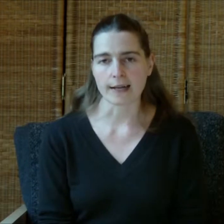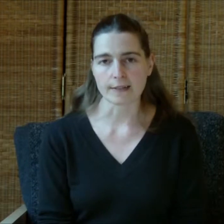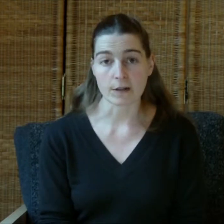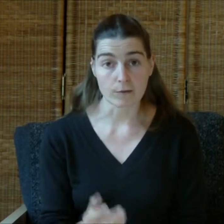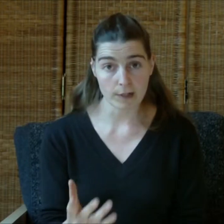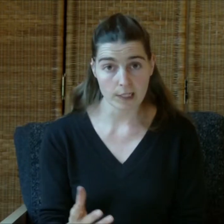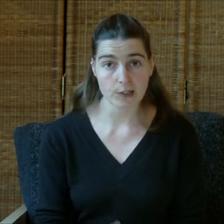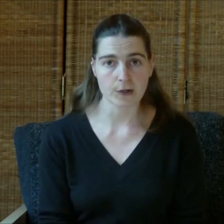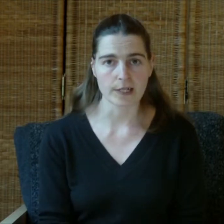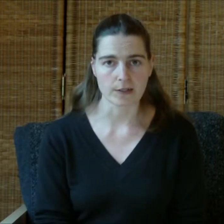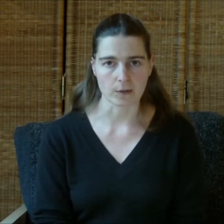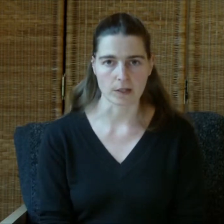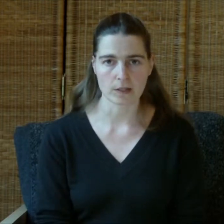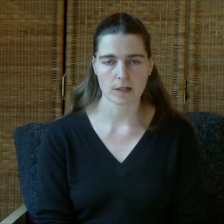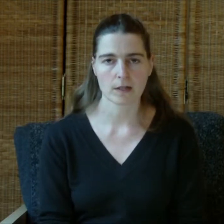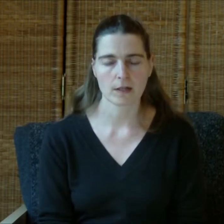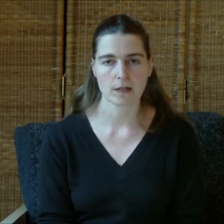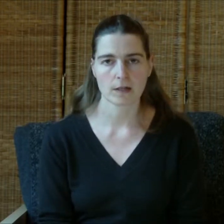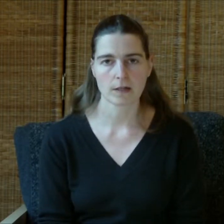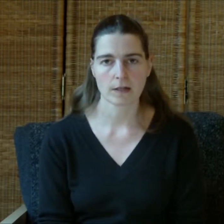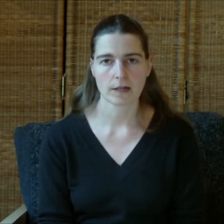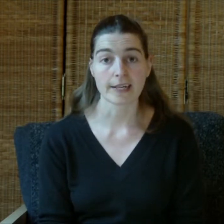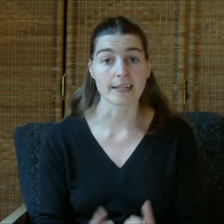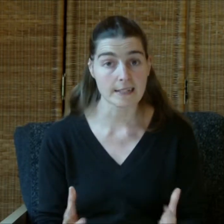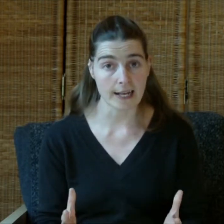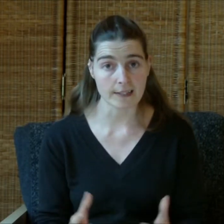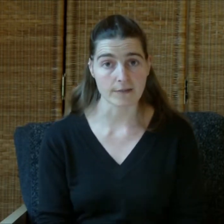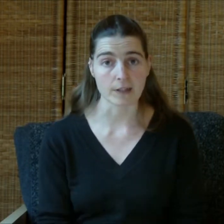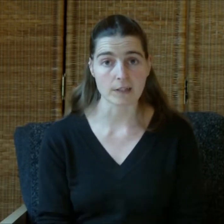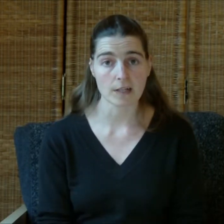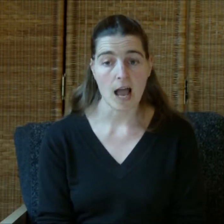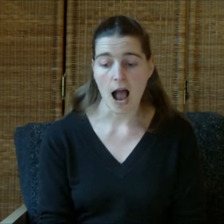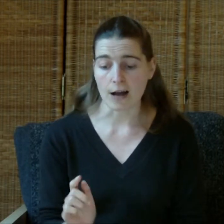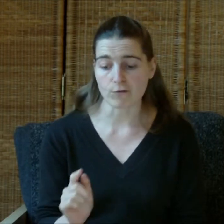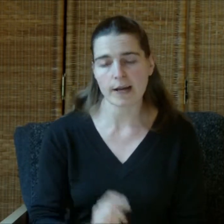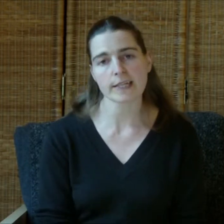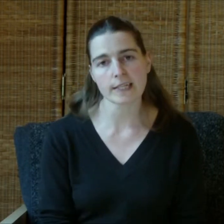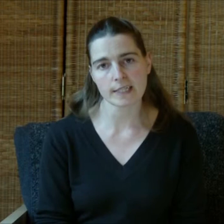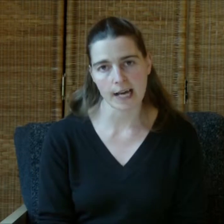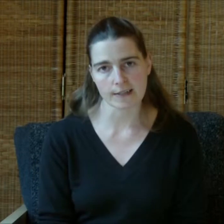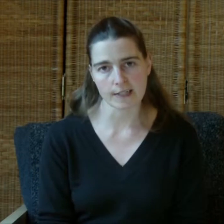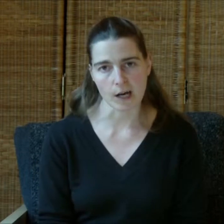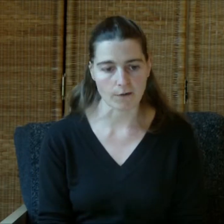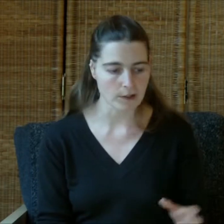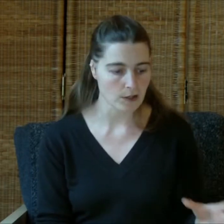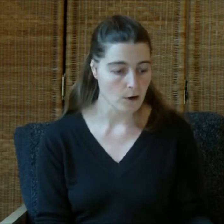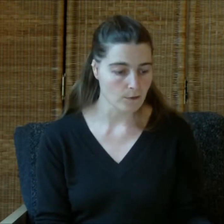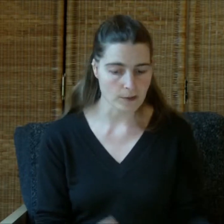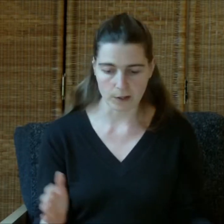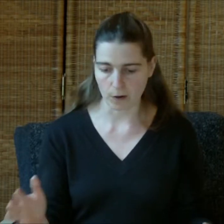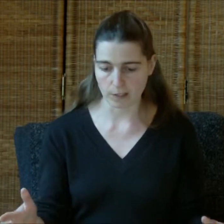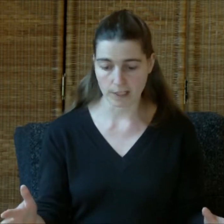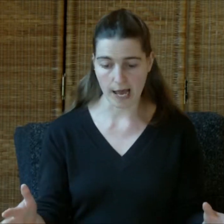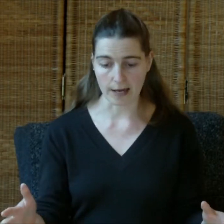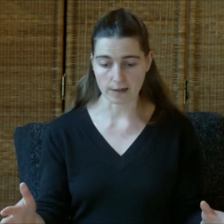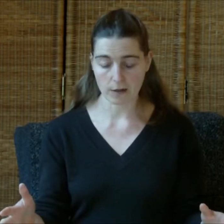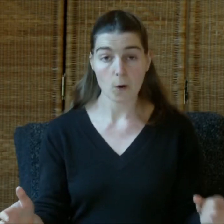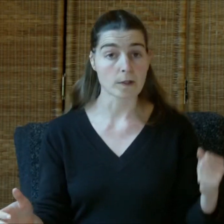really tune into it. Get a sense of it and rate the intensity of it from 0 to 10, with